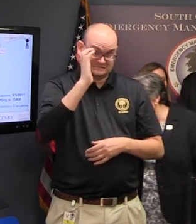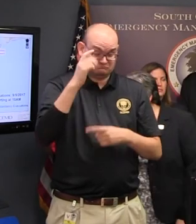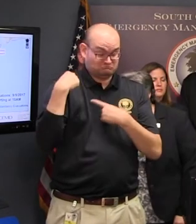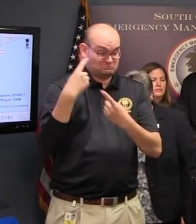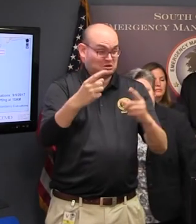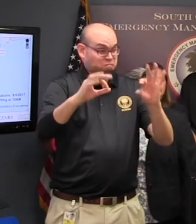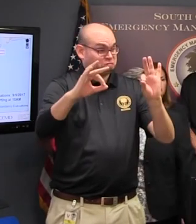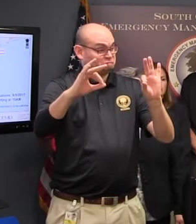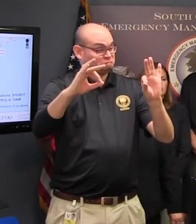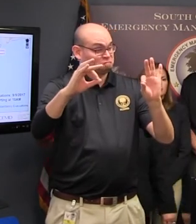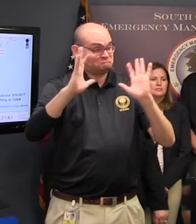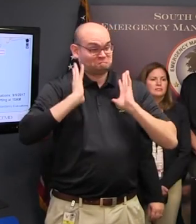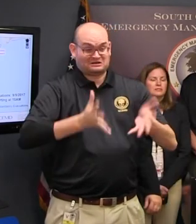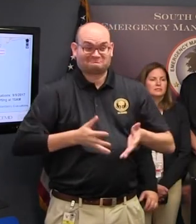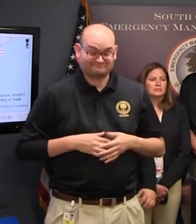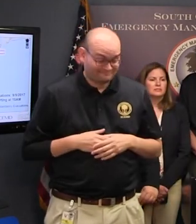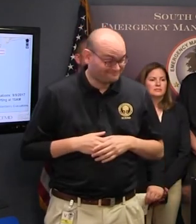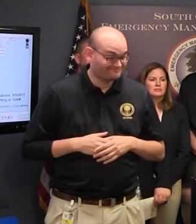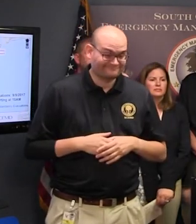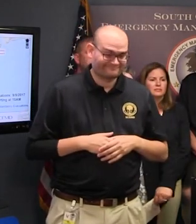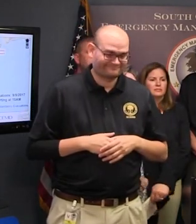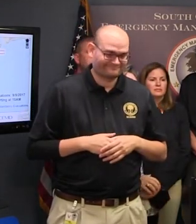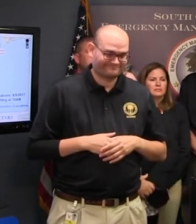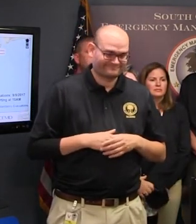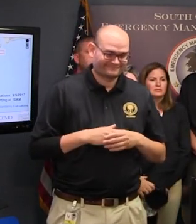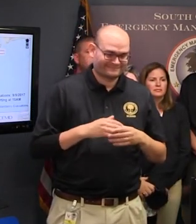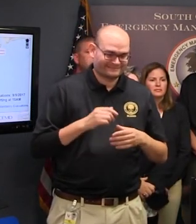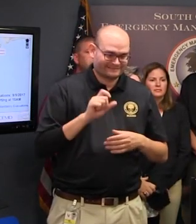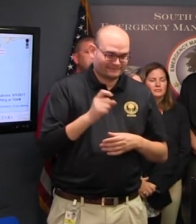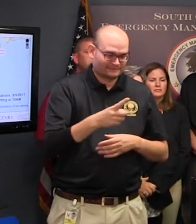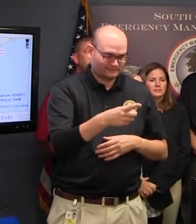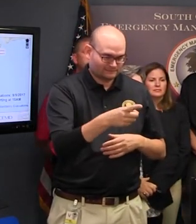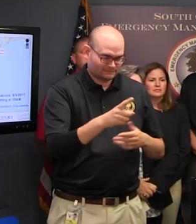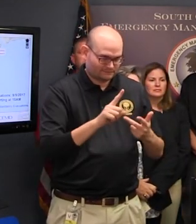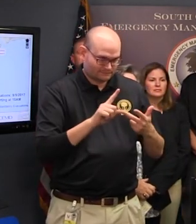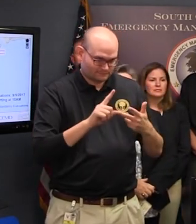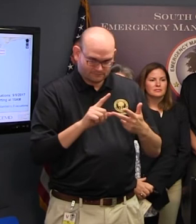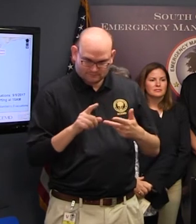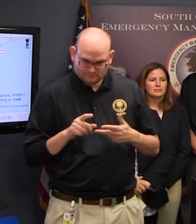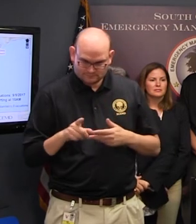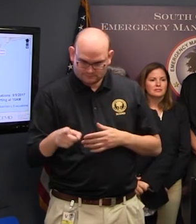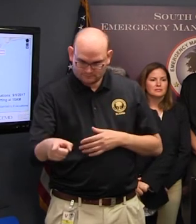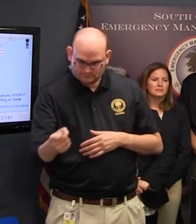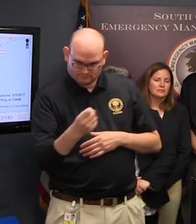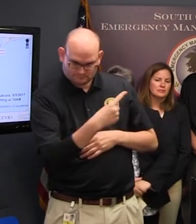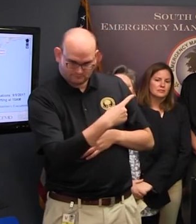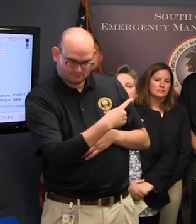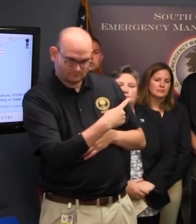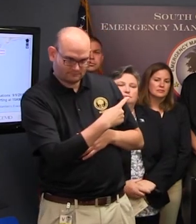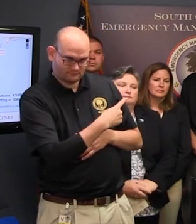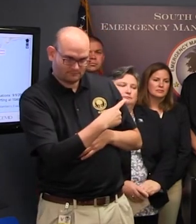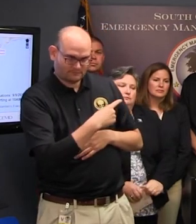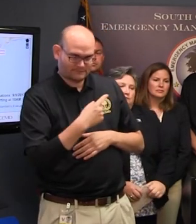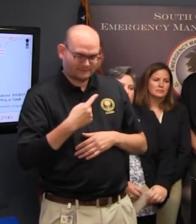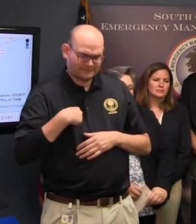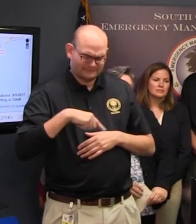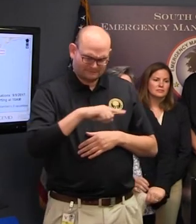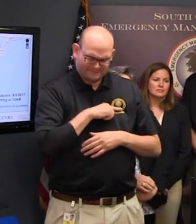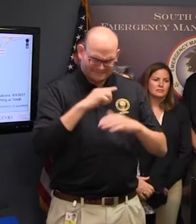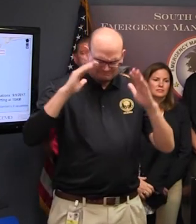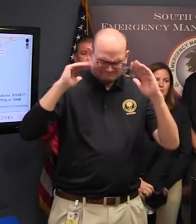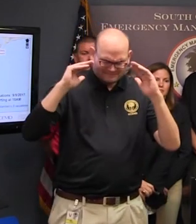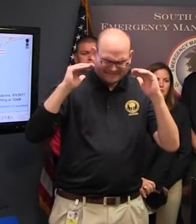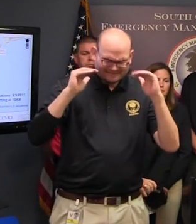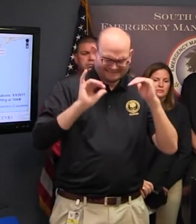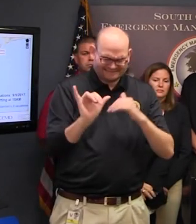you Governor Okay Next question If we're expecting similar levels of storm surge In